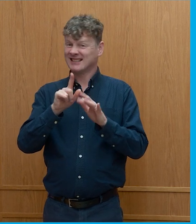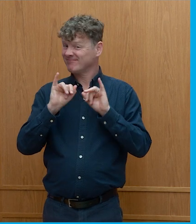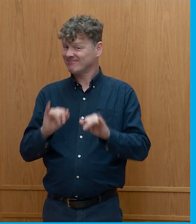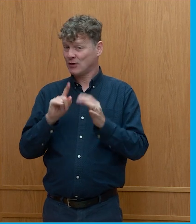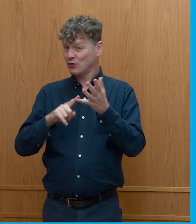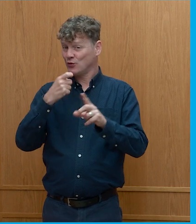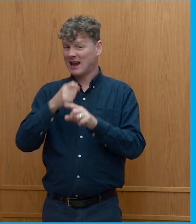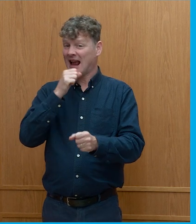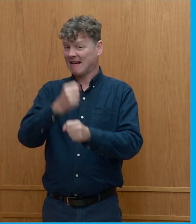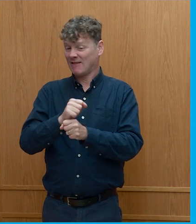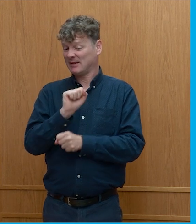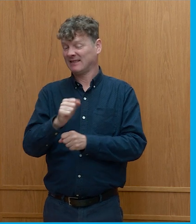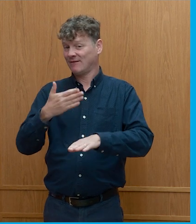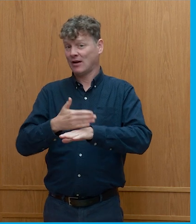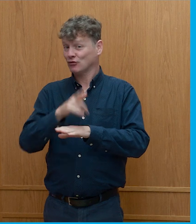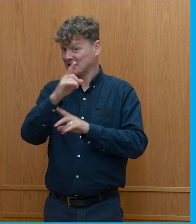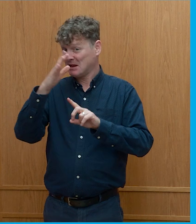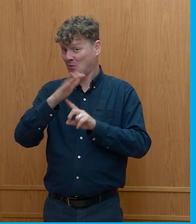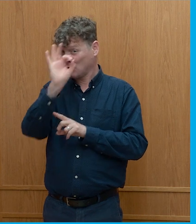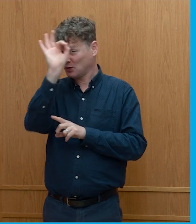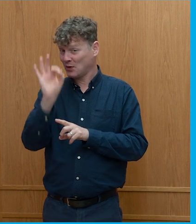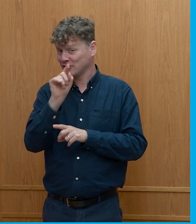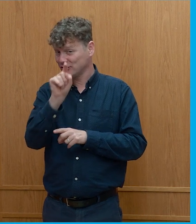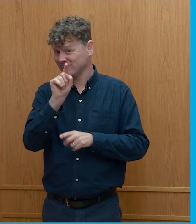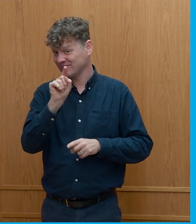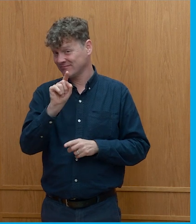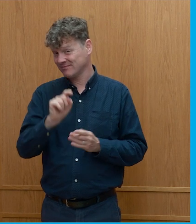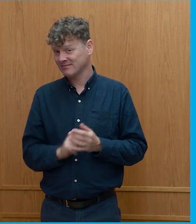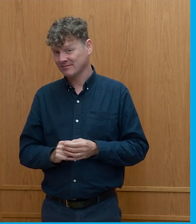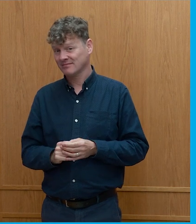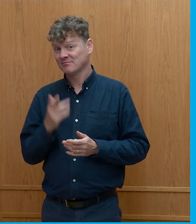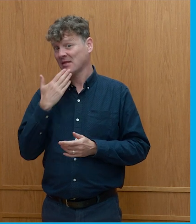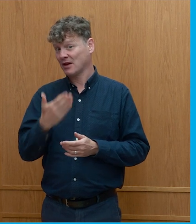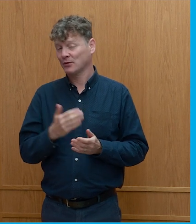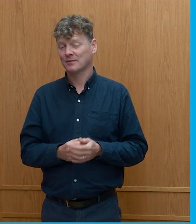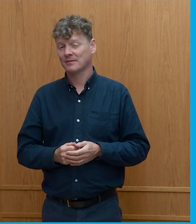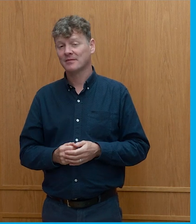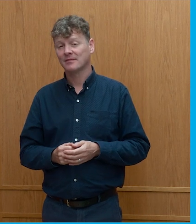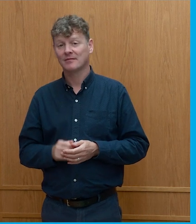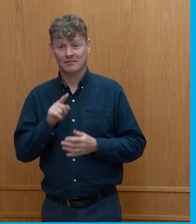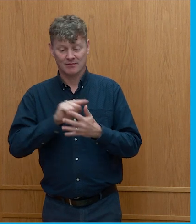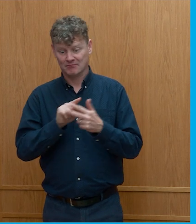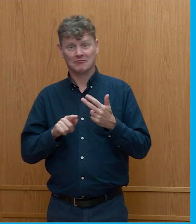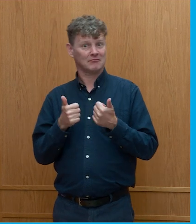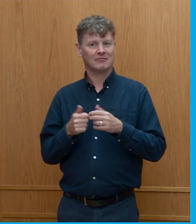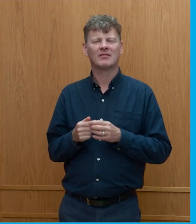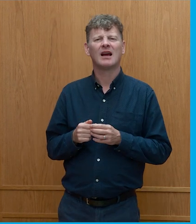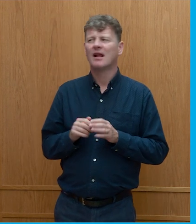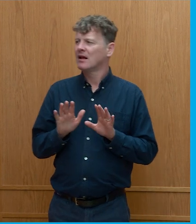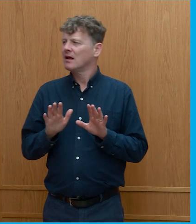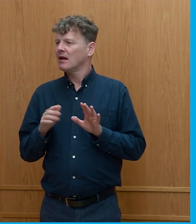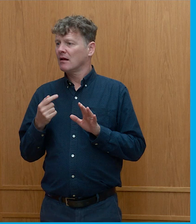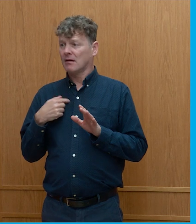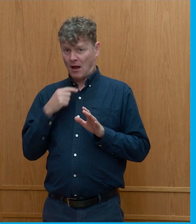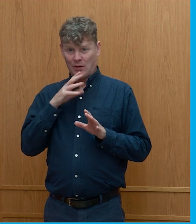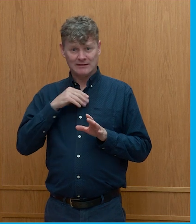absolutely an important question to ask and thank you sir for all of that um i'm just i'm going to take your